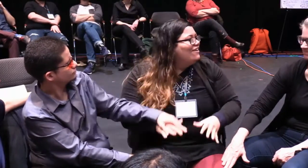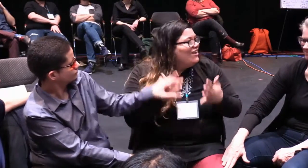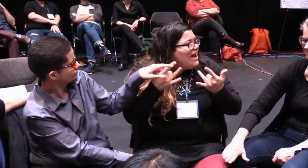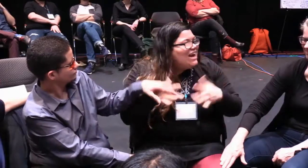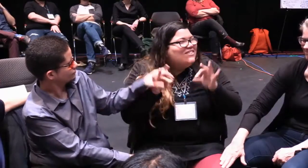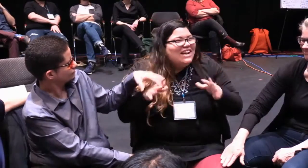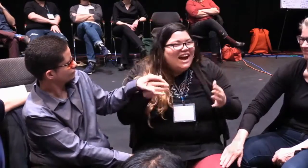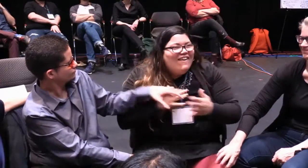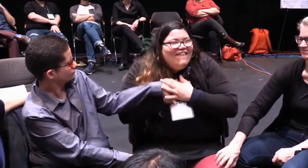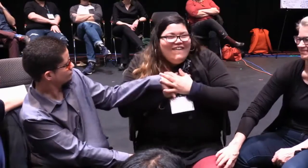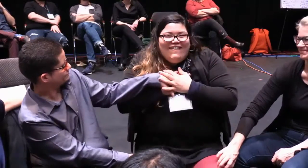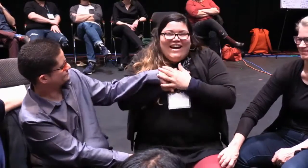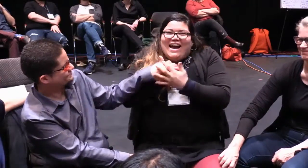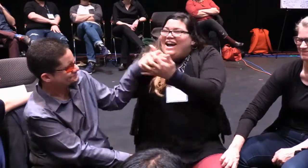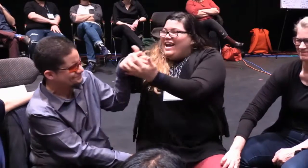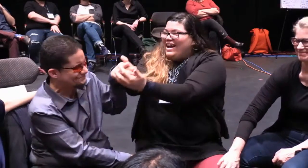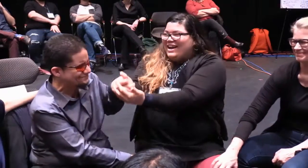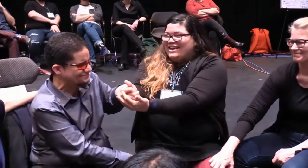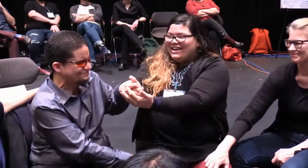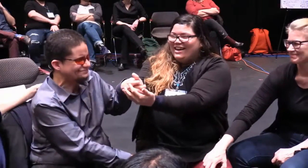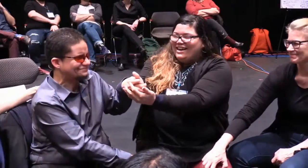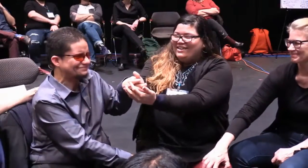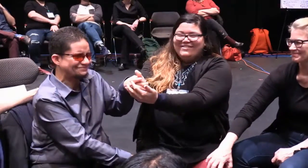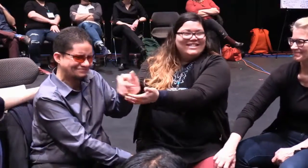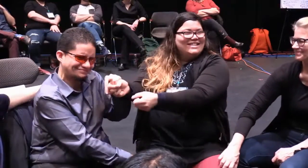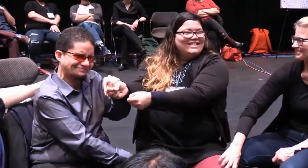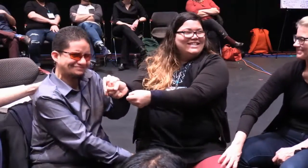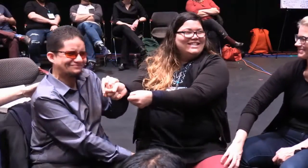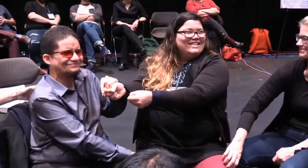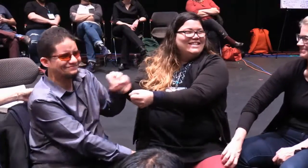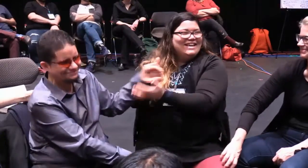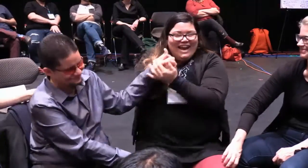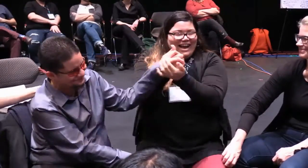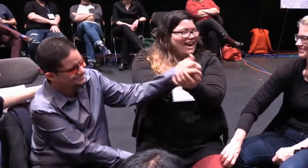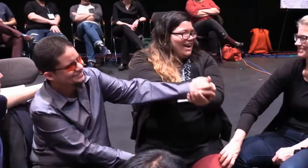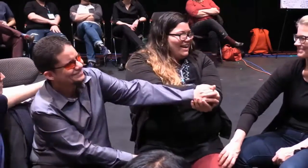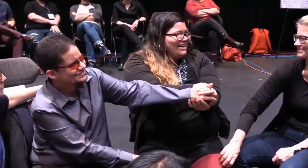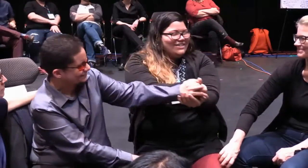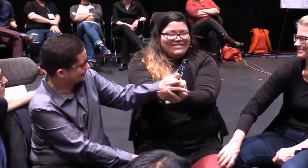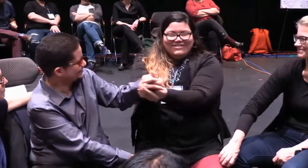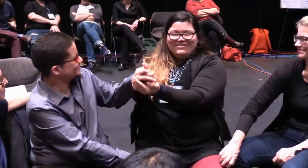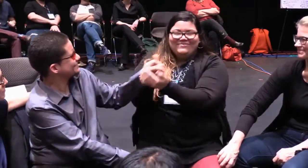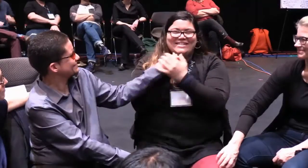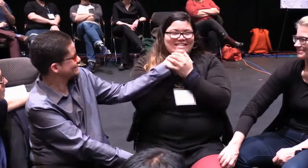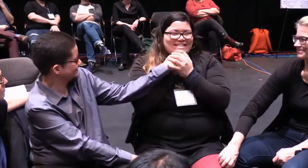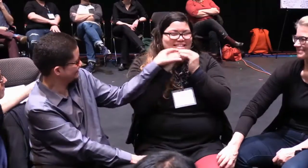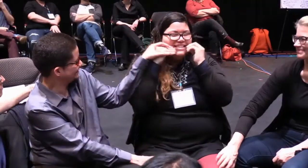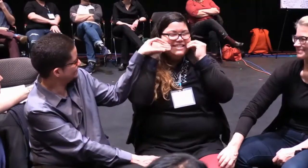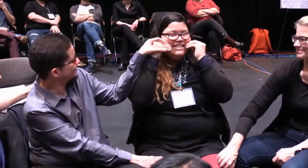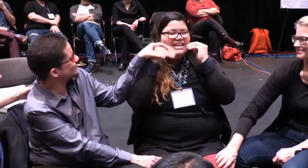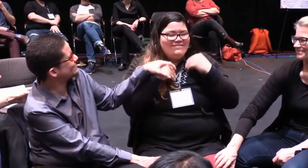know, they expect me to say thank you. But, you know, what I do is I drop it again. And then they're like, wait, what?